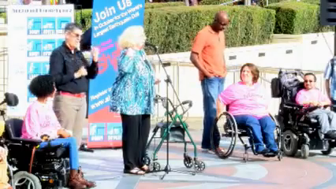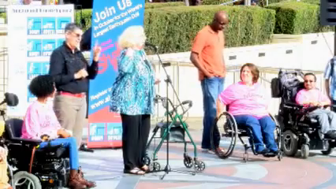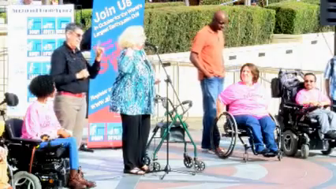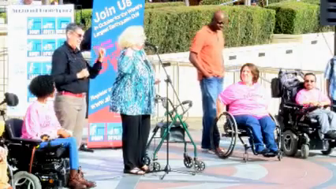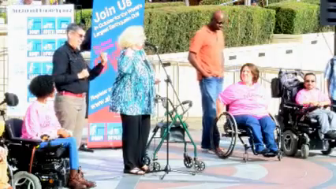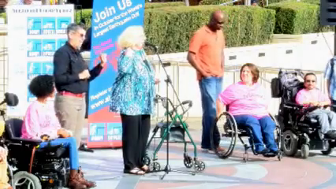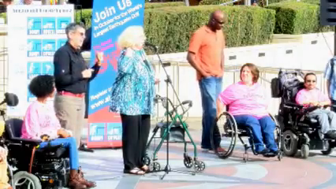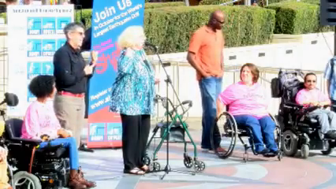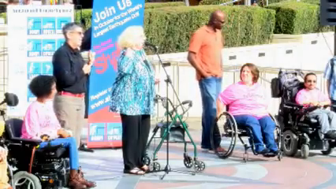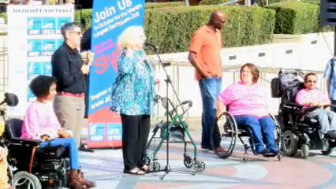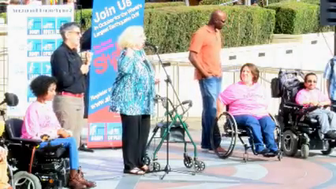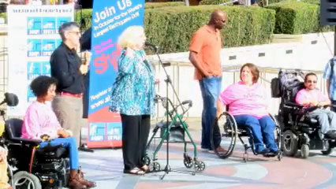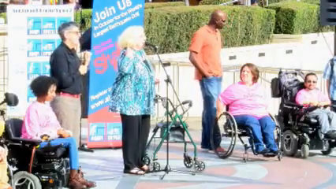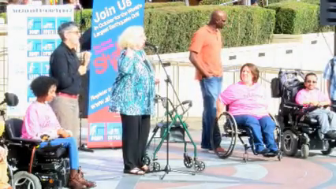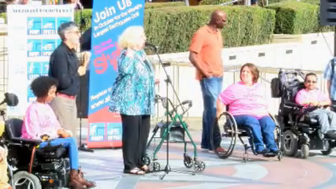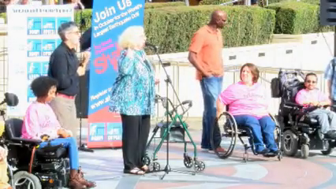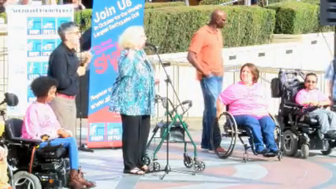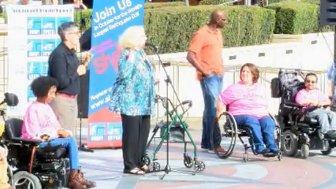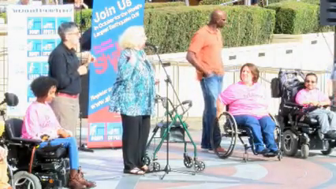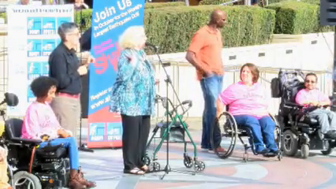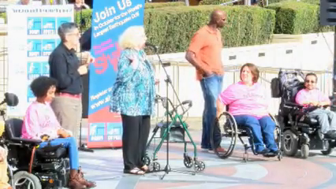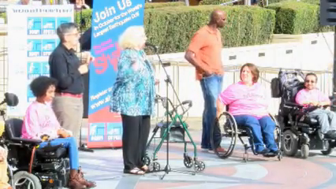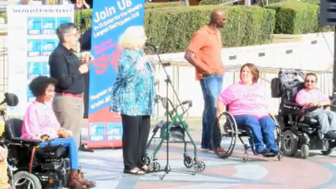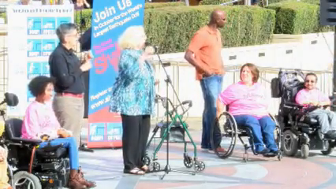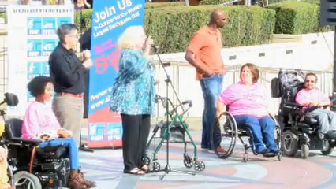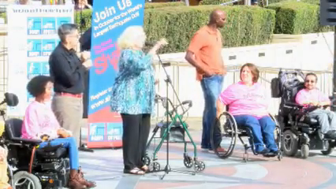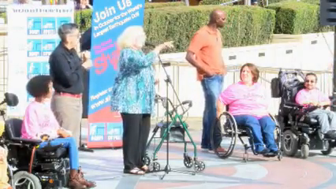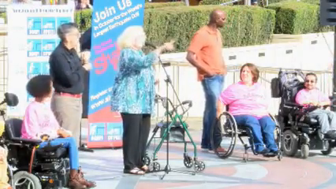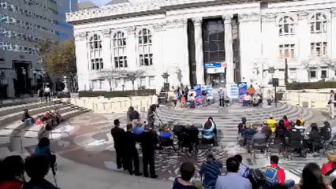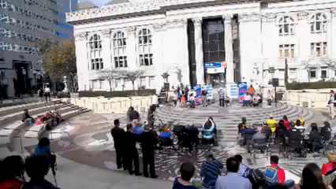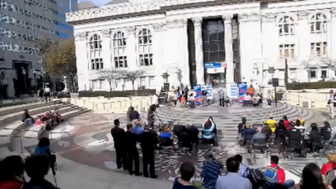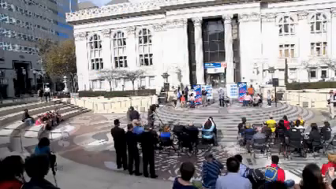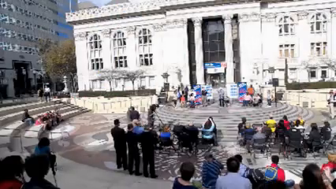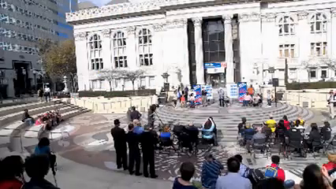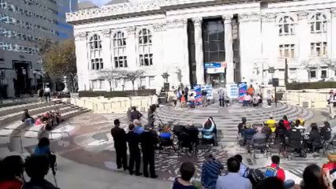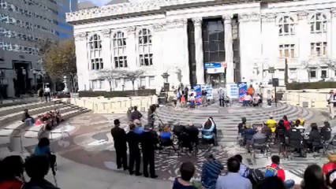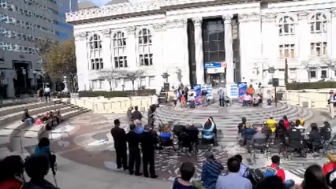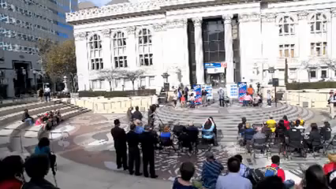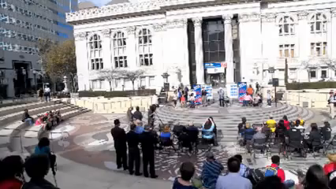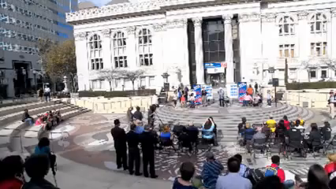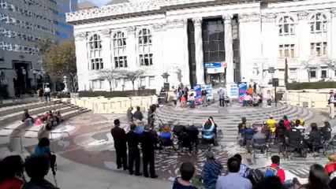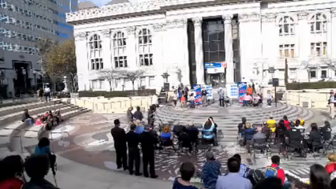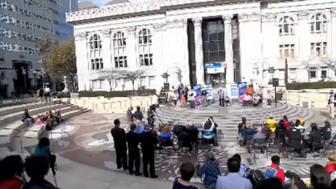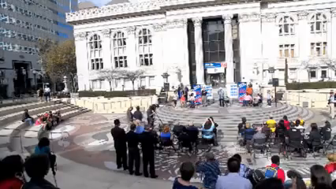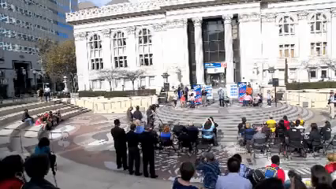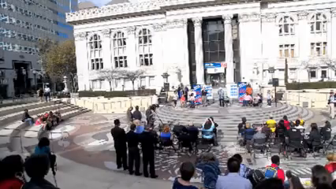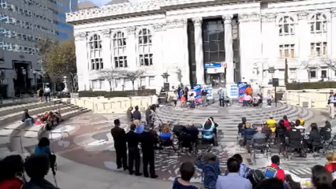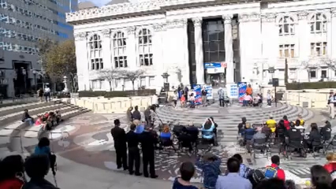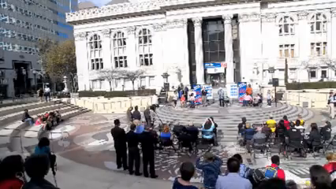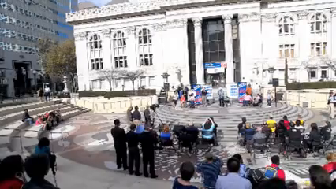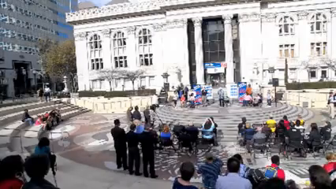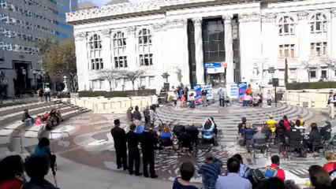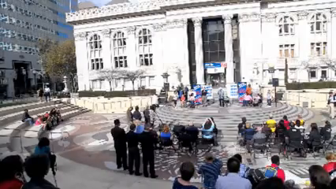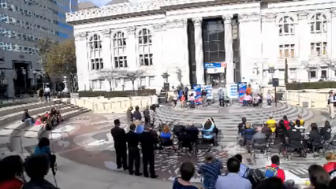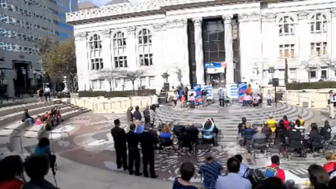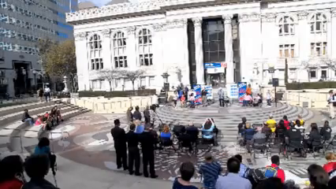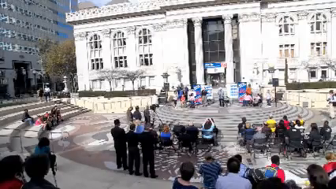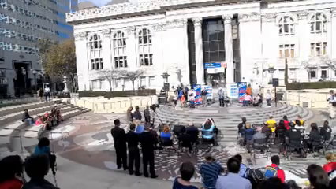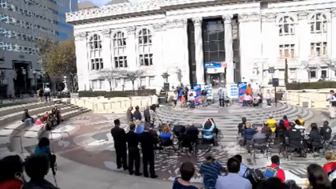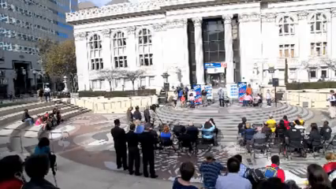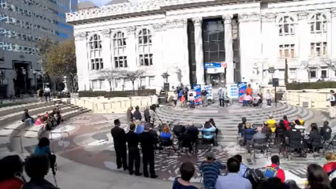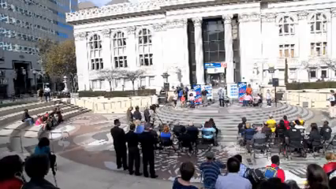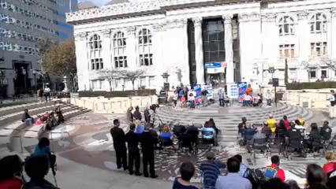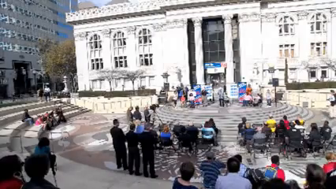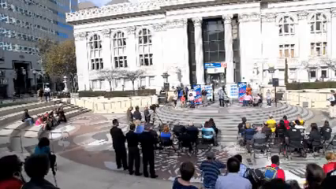of the people, by the people, and for the people. So, was all of you that started the bubbling